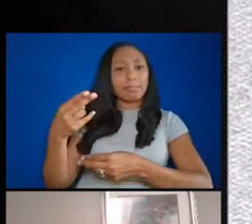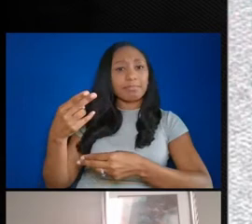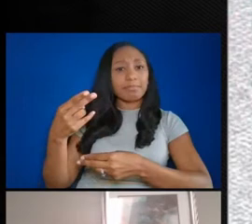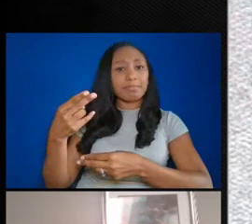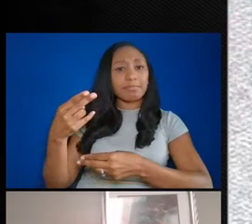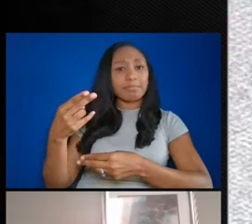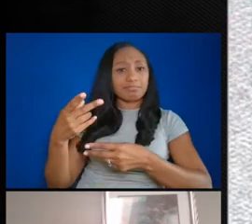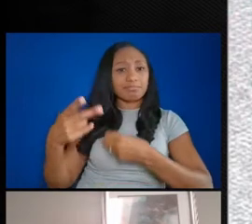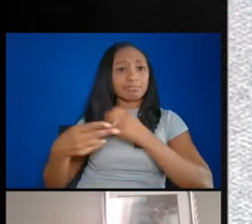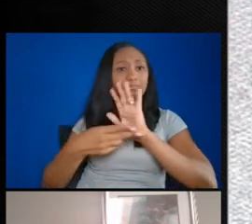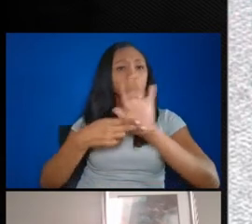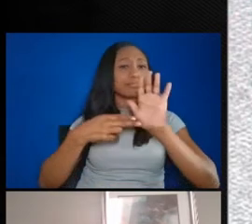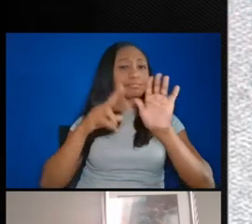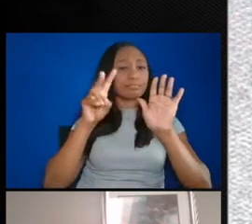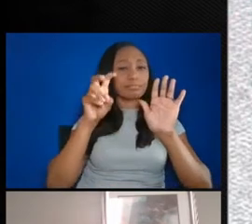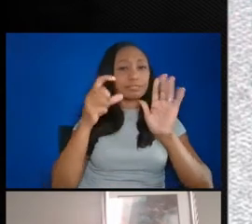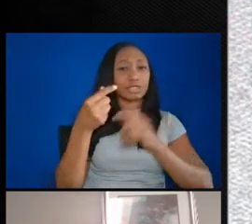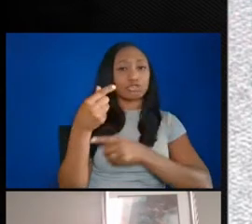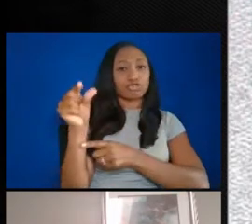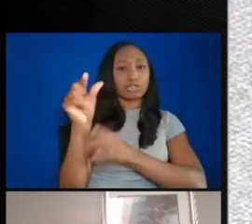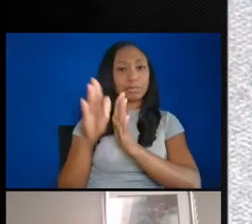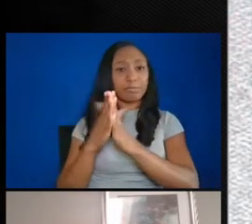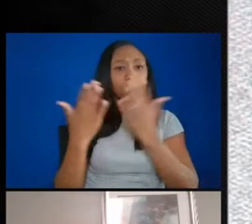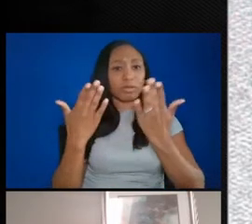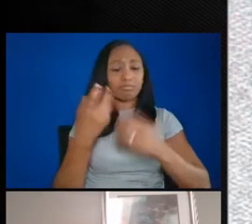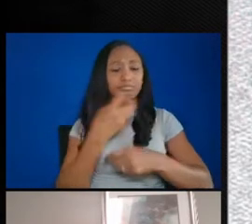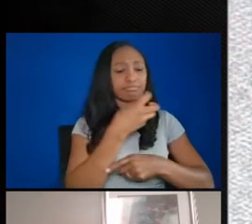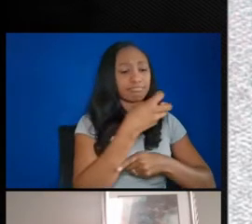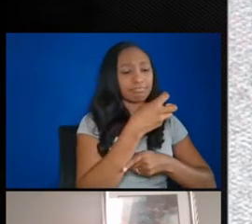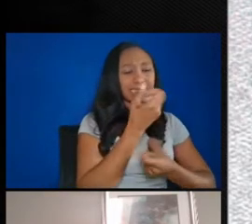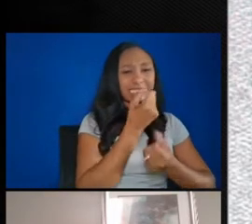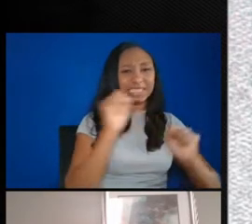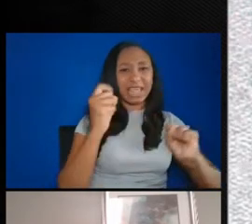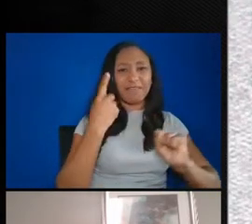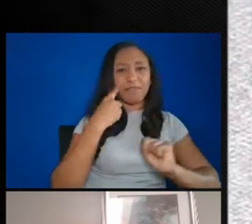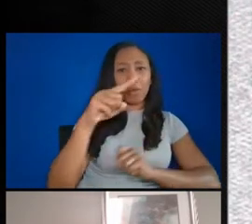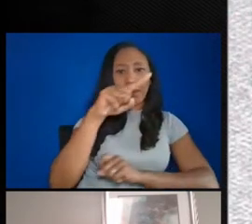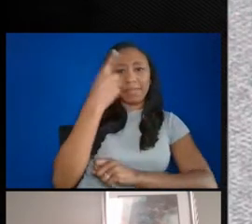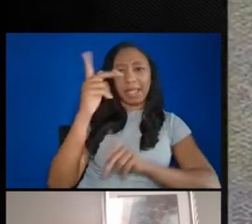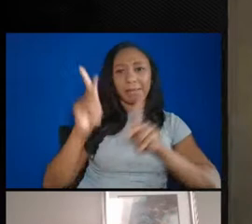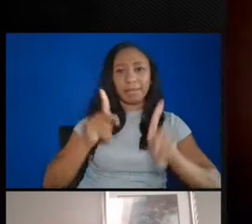which was a real thing. They made it a safe retreat for Black Americans to thrive.